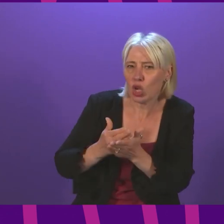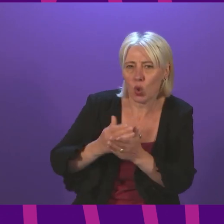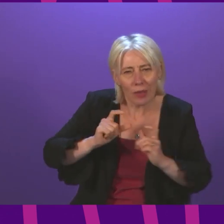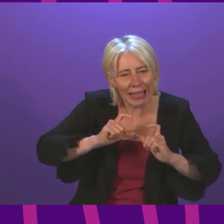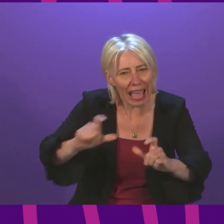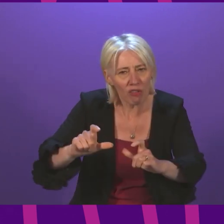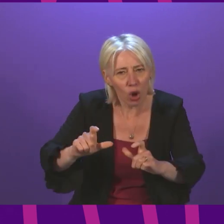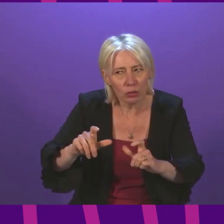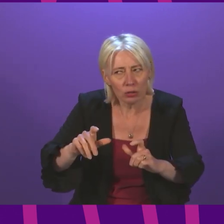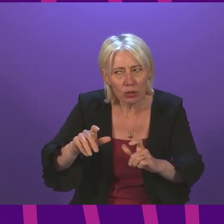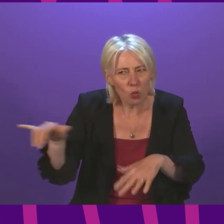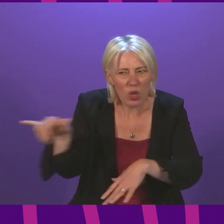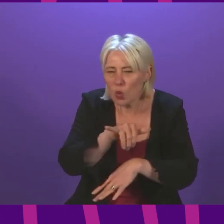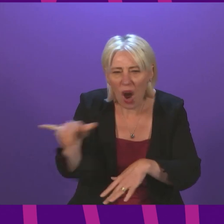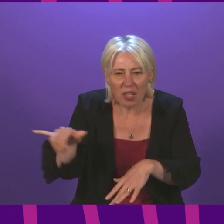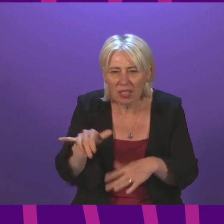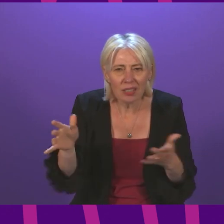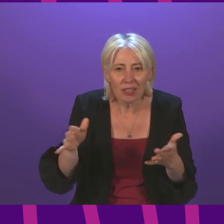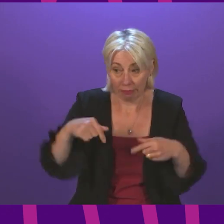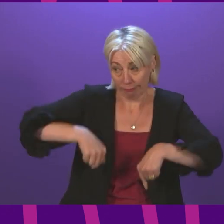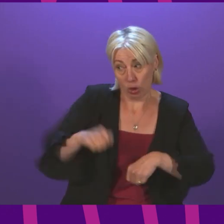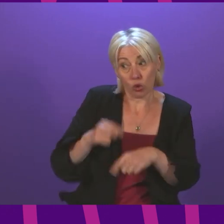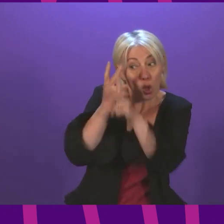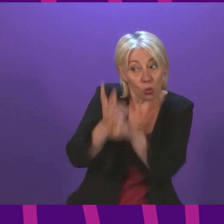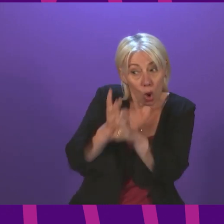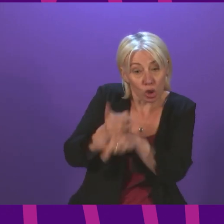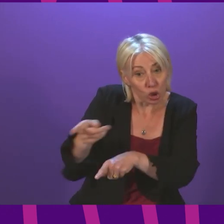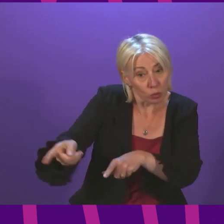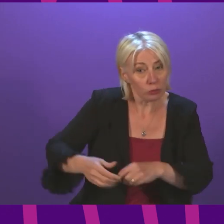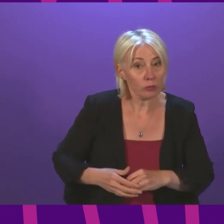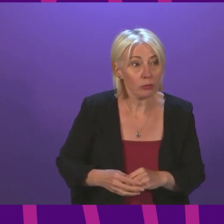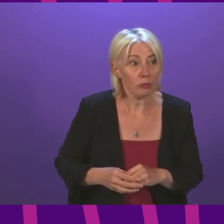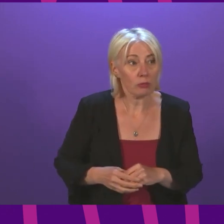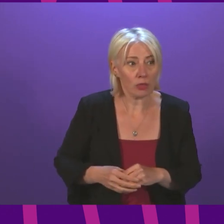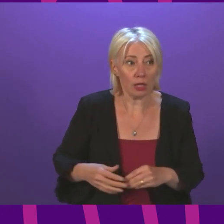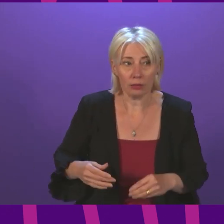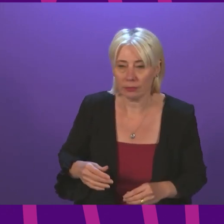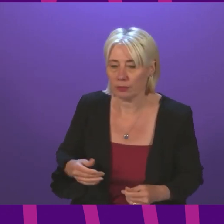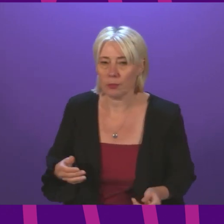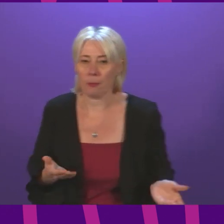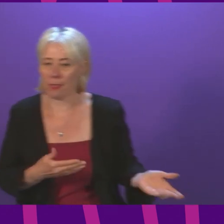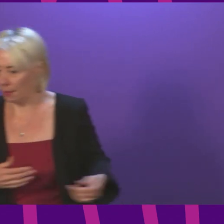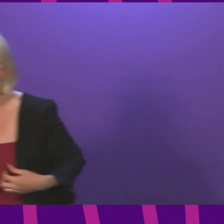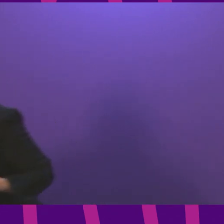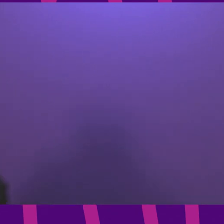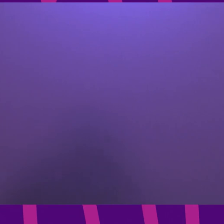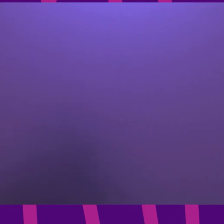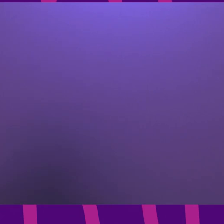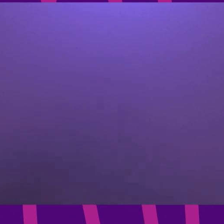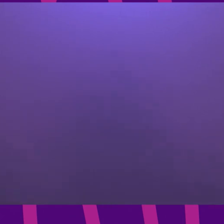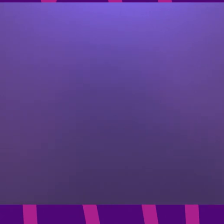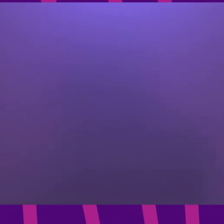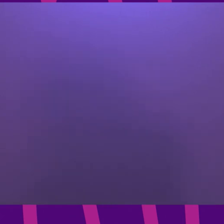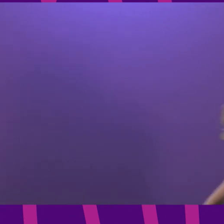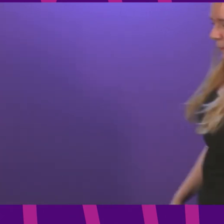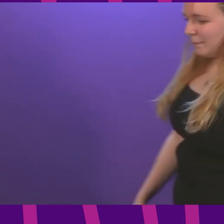So which is it? Scotland's watching. Thank you, Miss Whittam. I now call on Jeremy Barfer, will be followed by Maggie